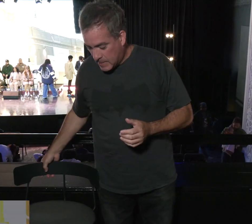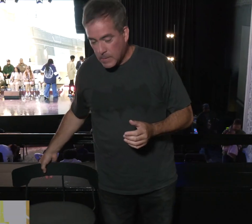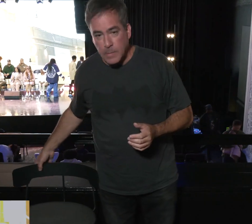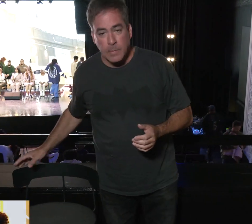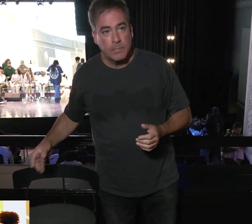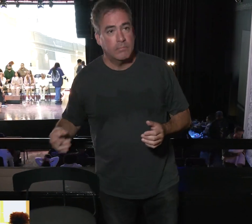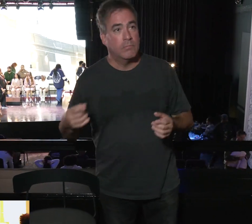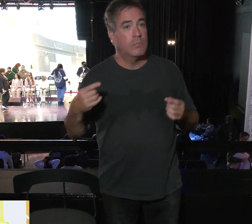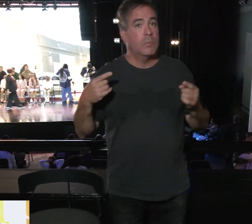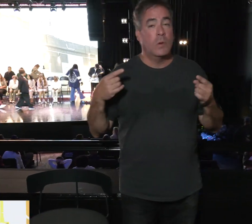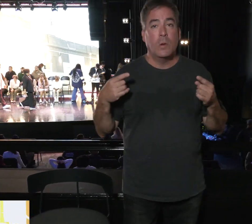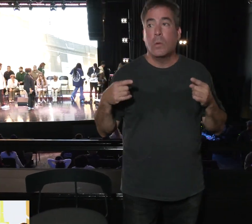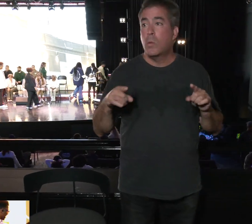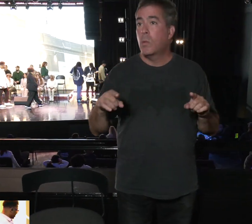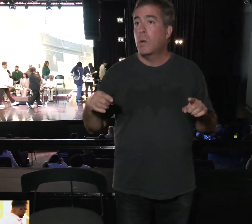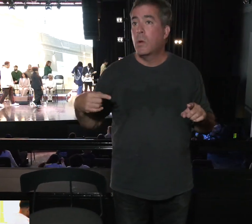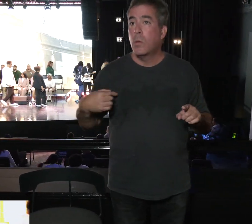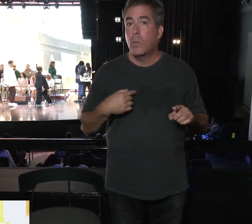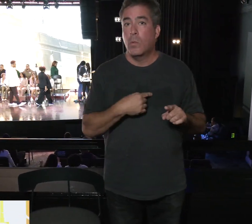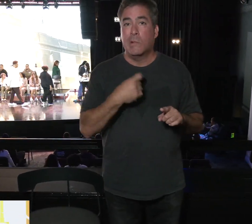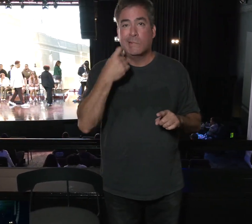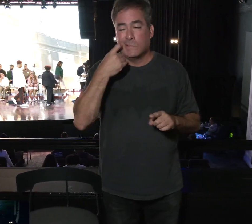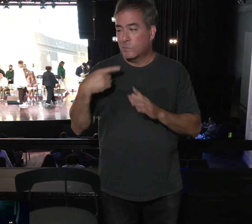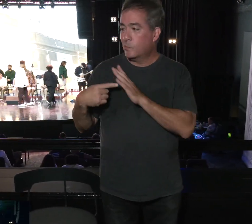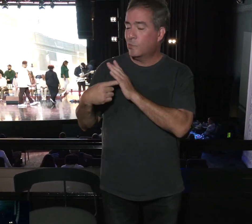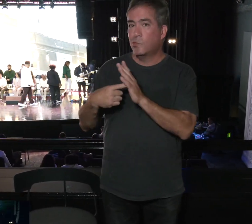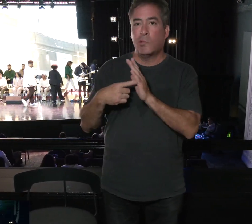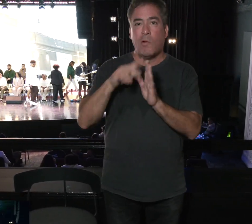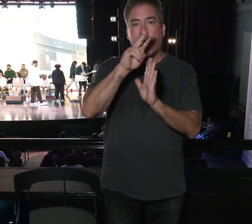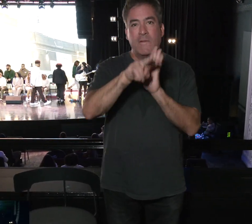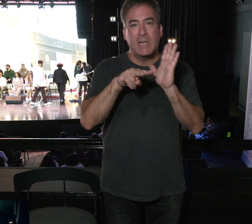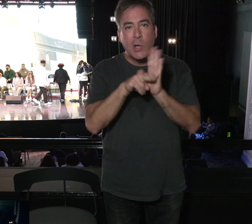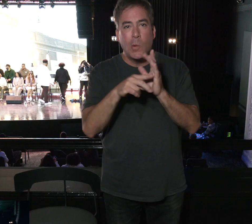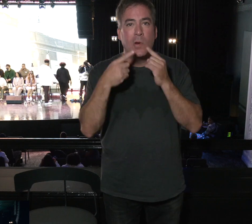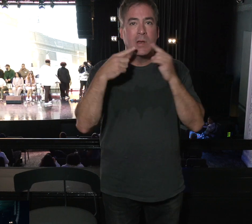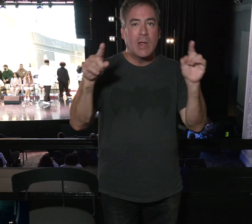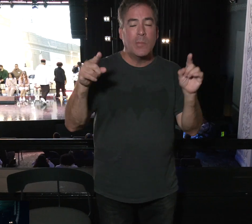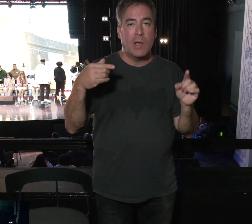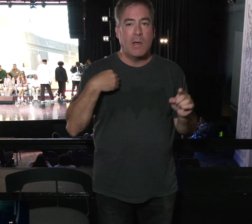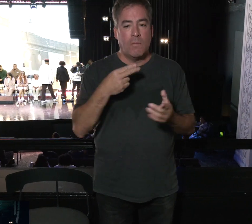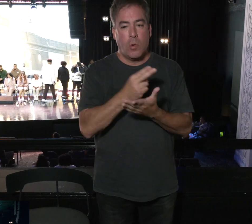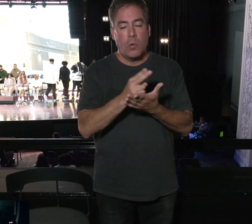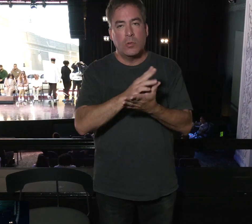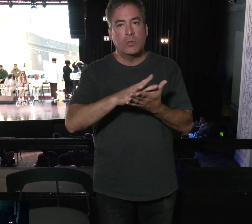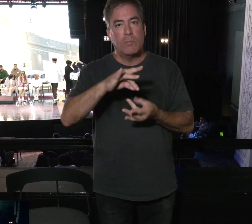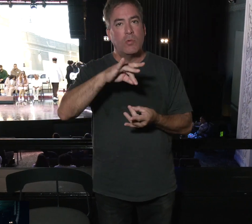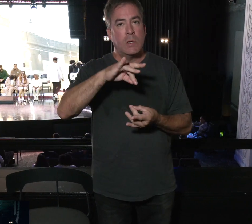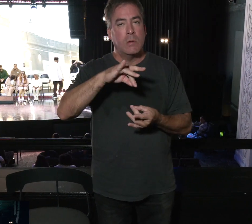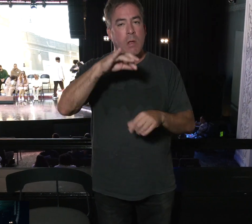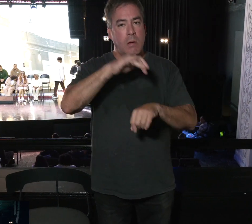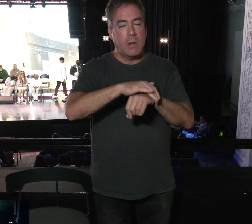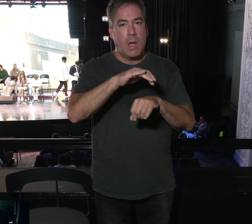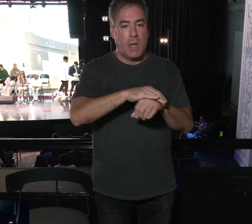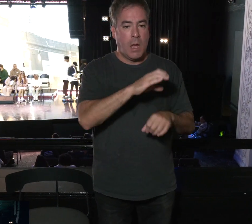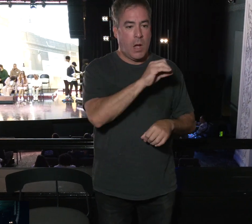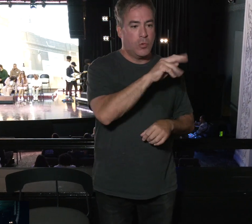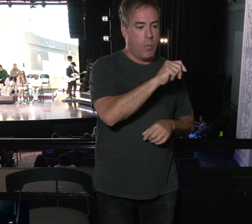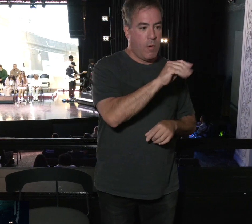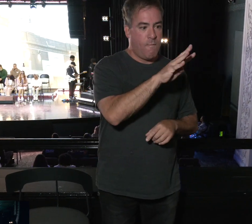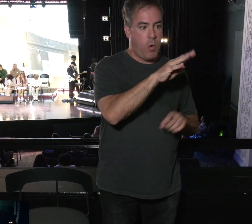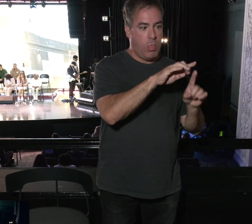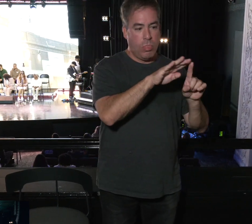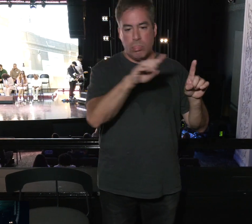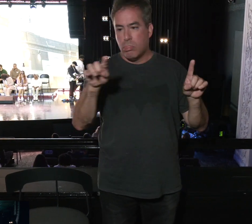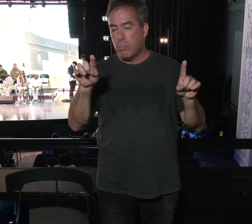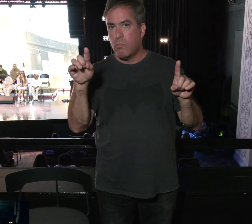As we've shown announcements and video, right, we've got Holy Spirit Nights coming up October 4th through 6th, and we're excited